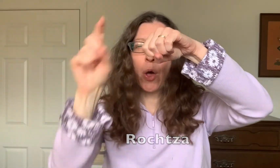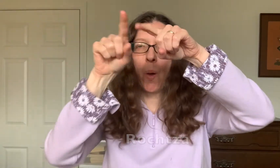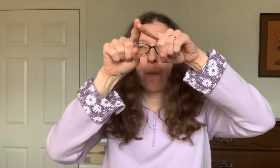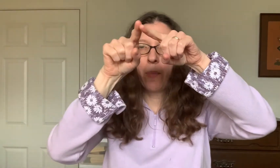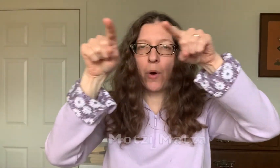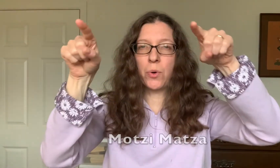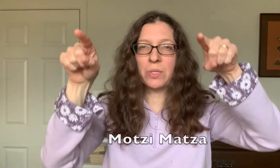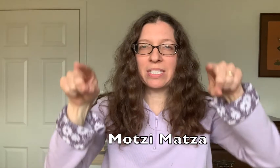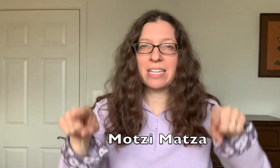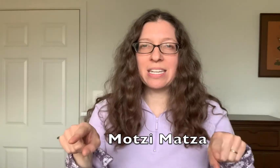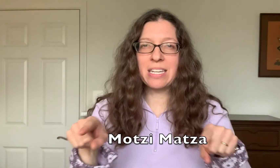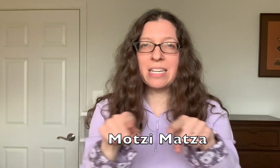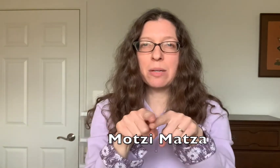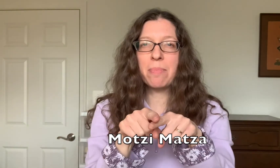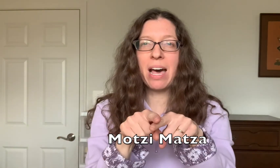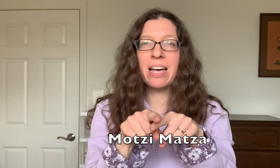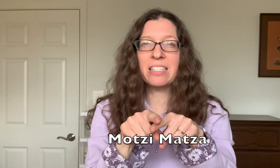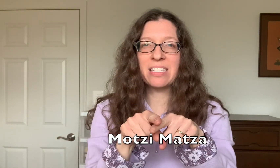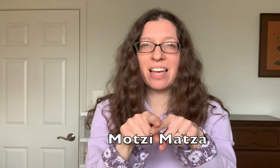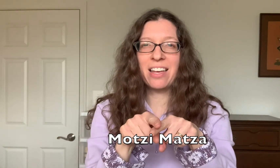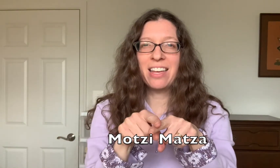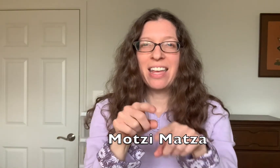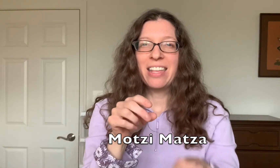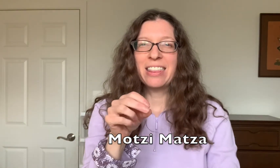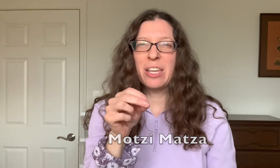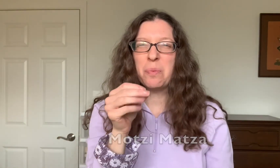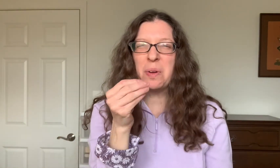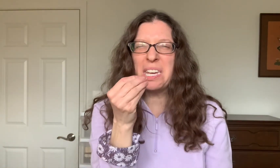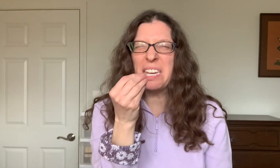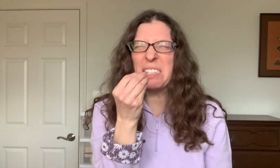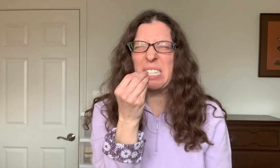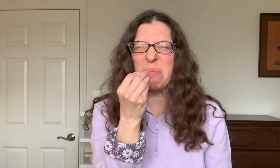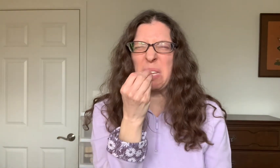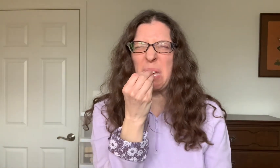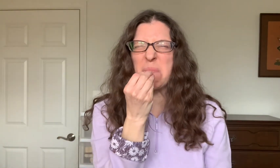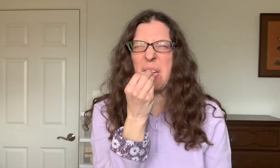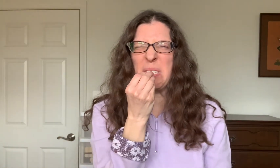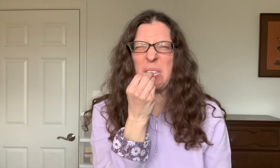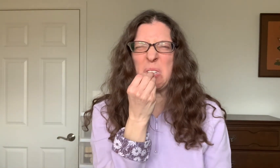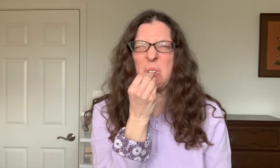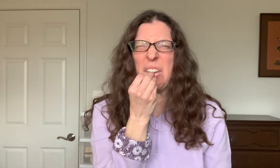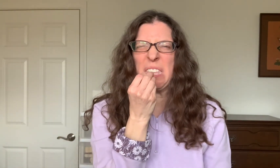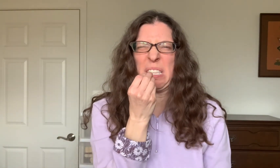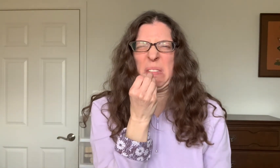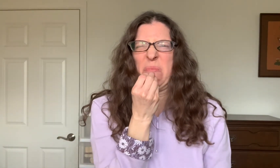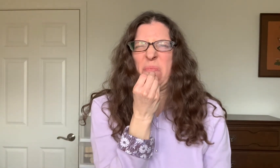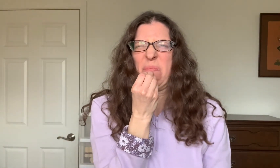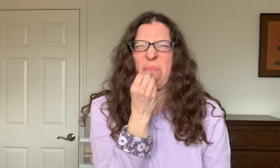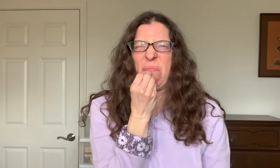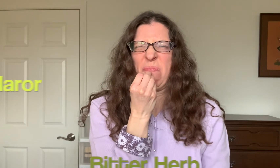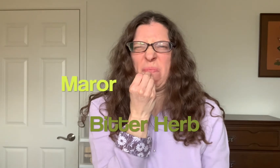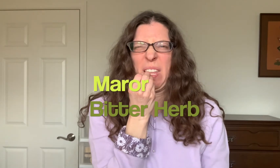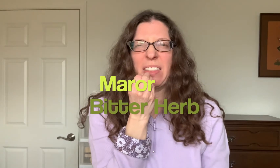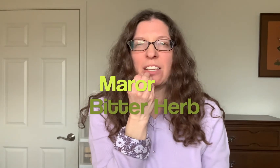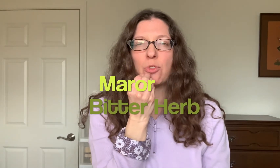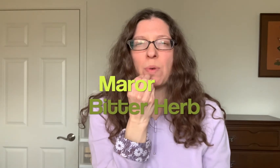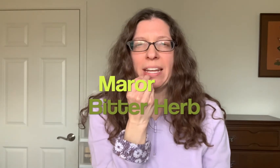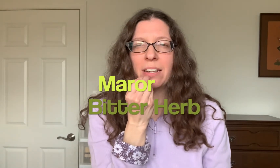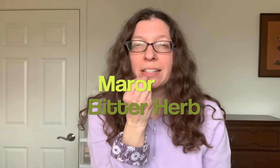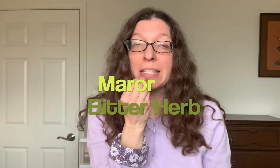Motsi Matzah. Then we eat something that makes us go like this. That's right. It's